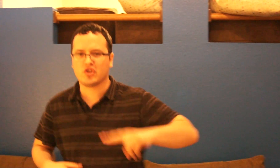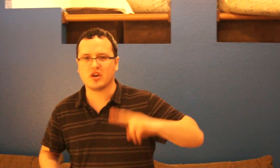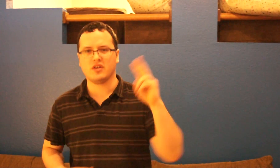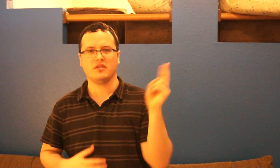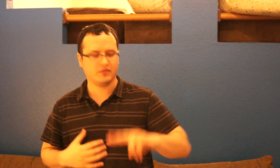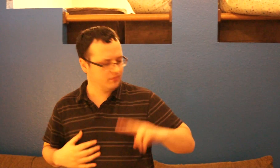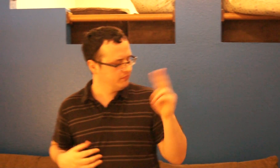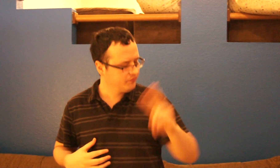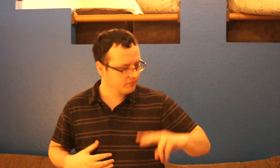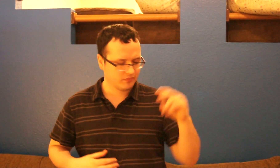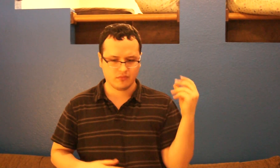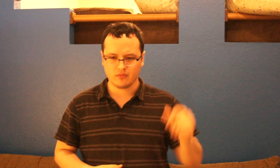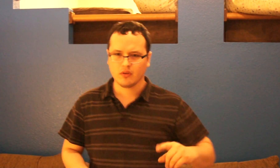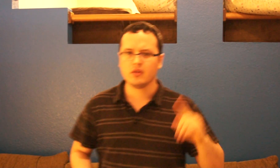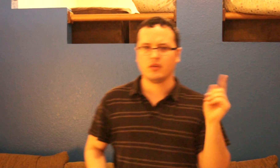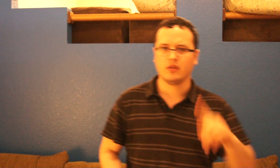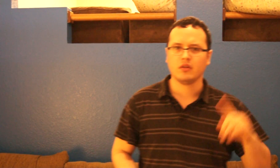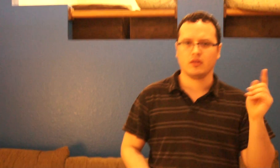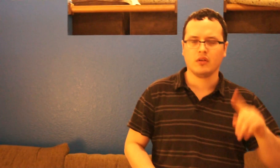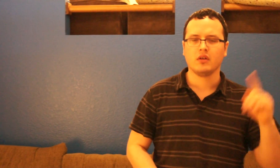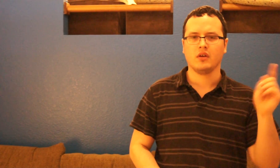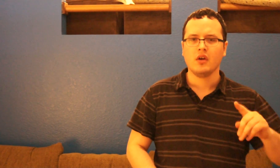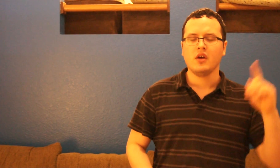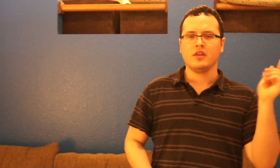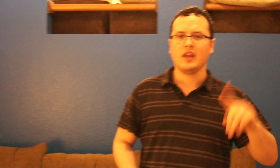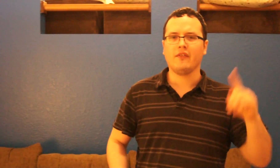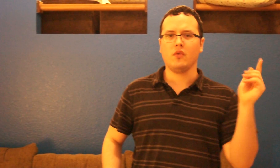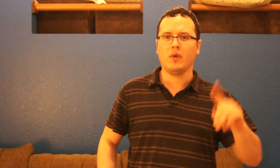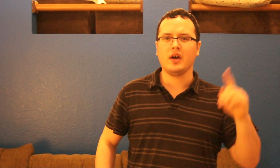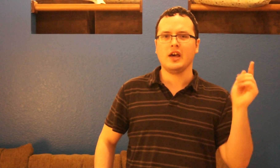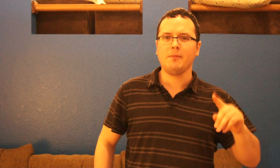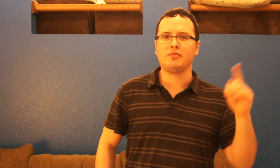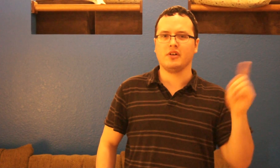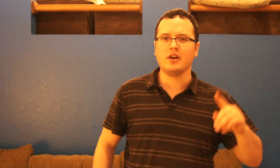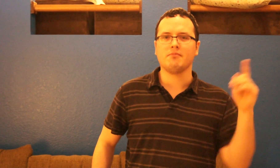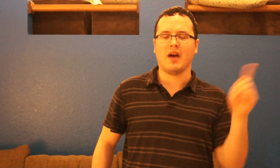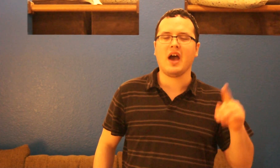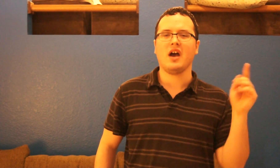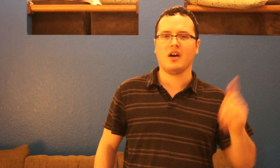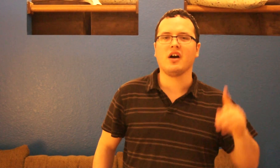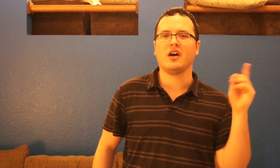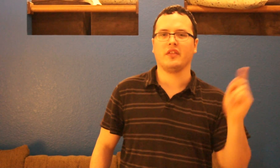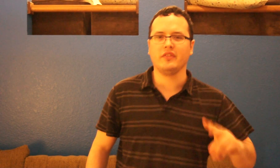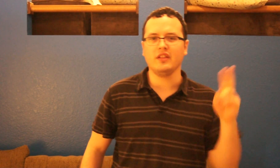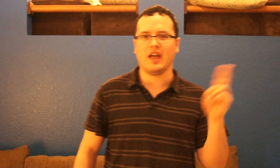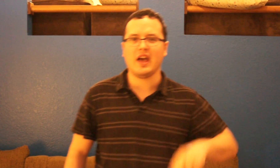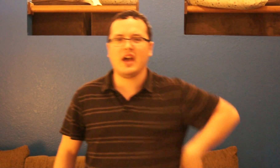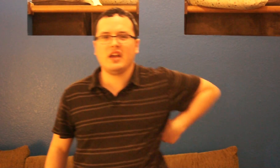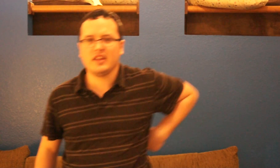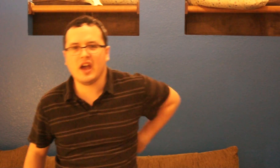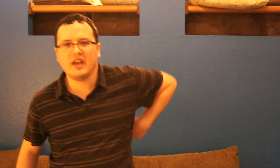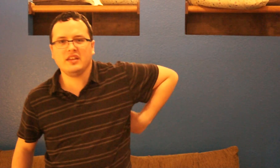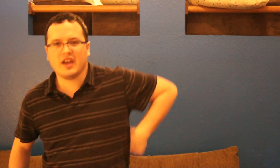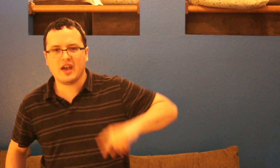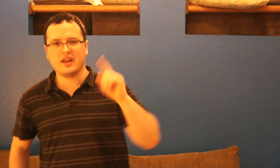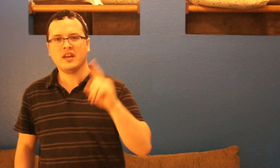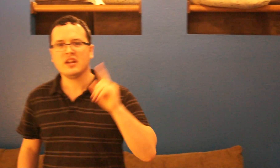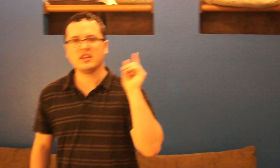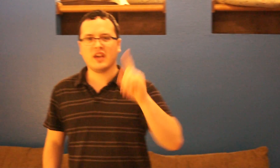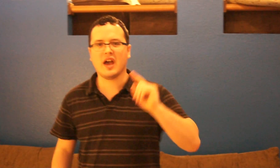never wanna put my heart on the line yeah yeah